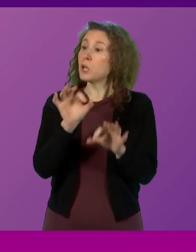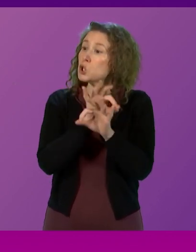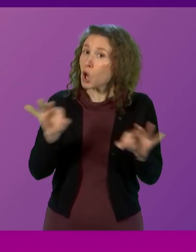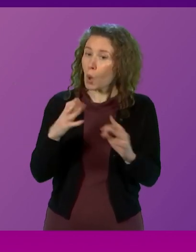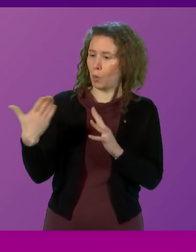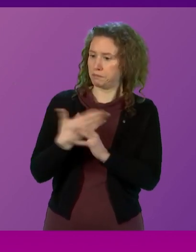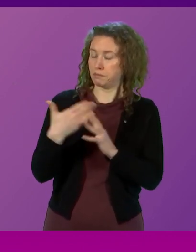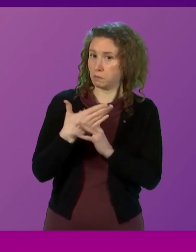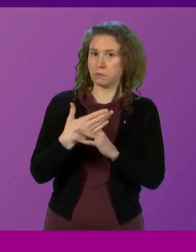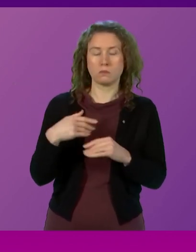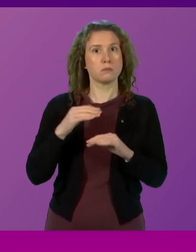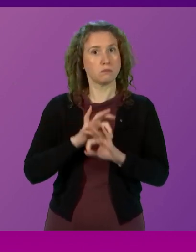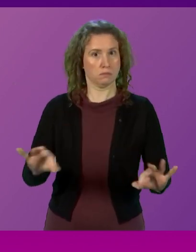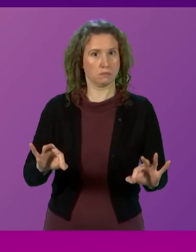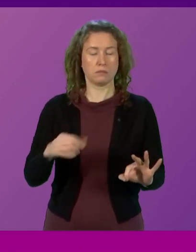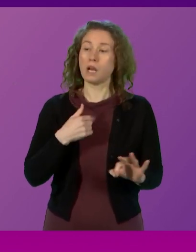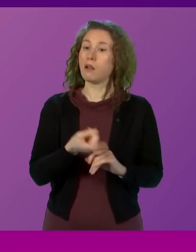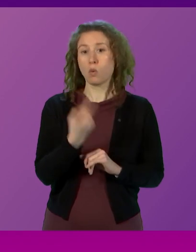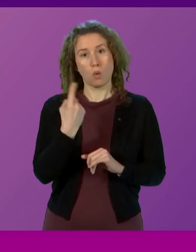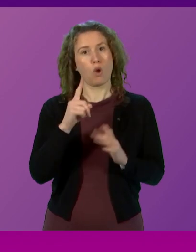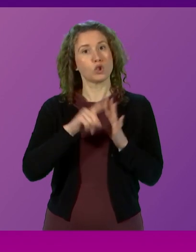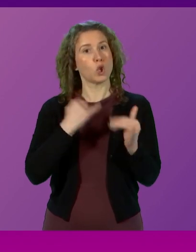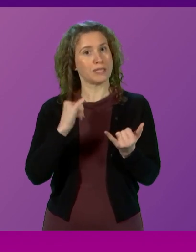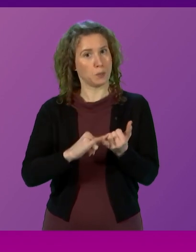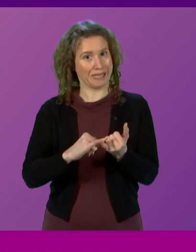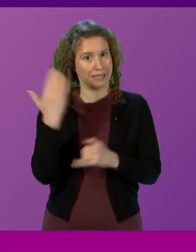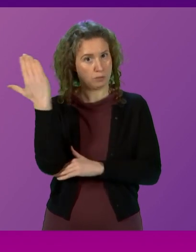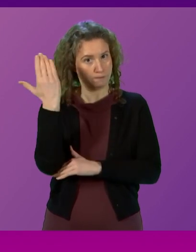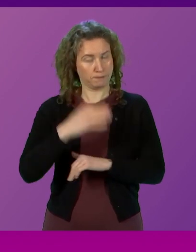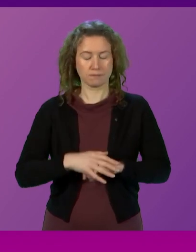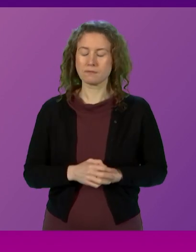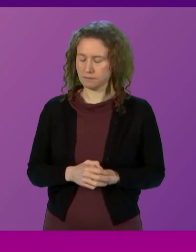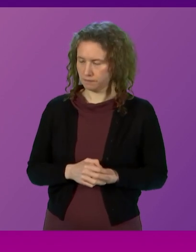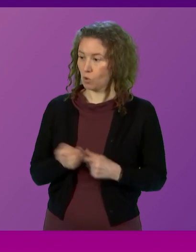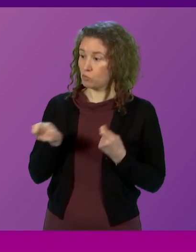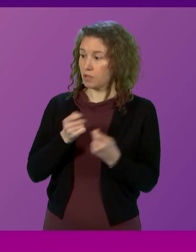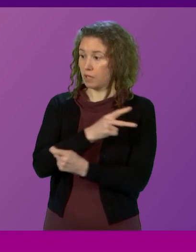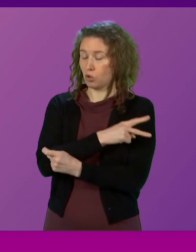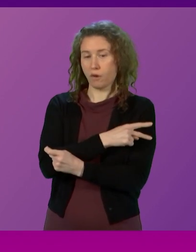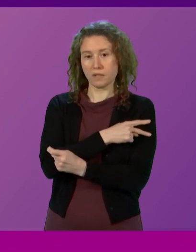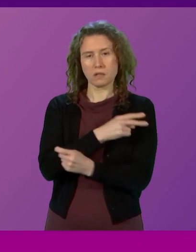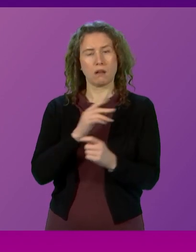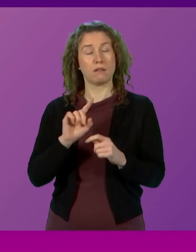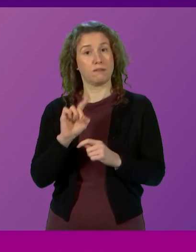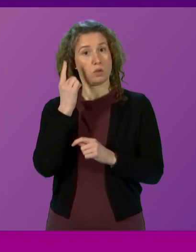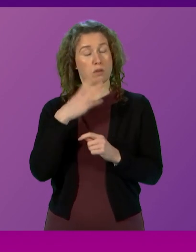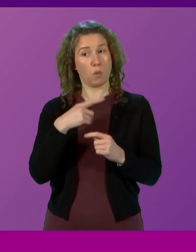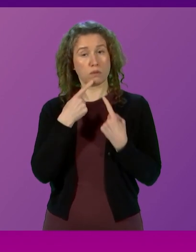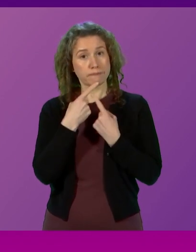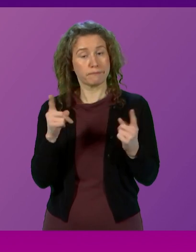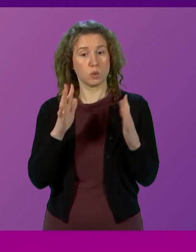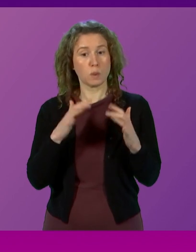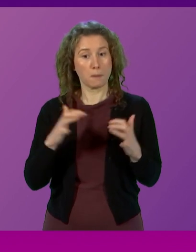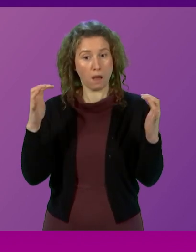interventions or interruptions and I call on John Swinney. Mr President Officer, let me say openly to